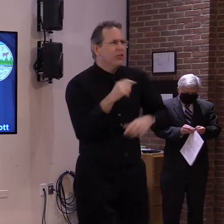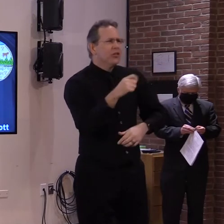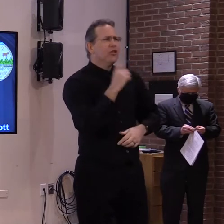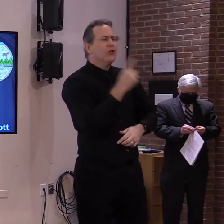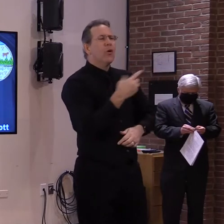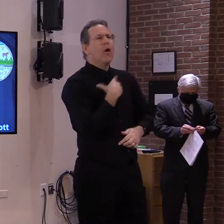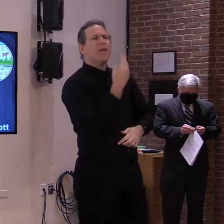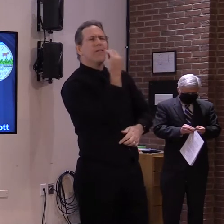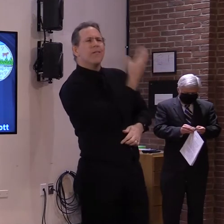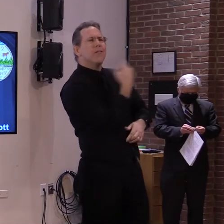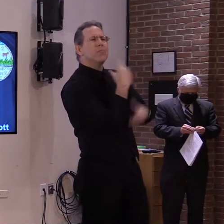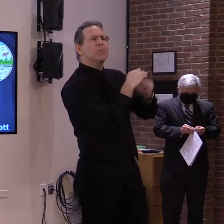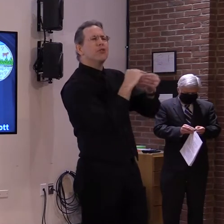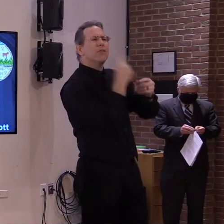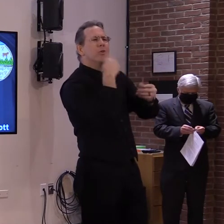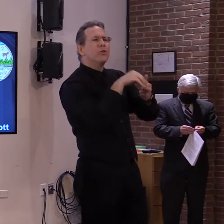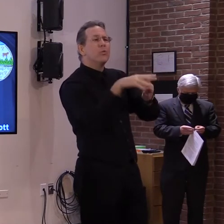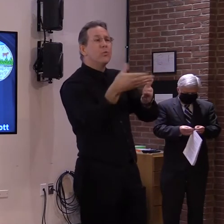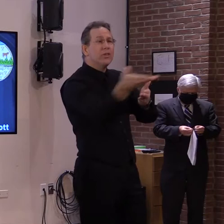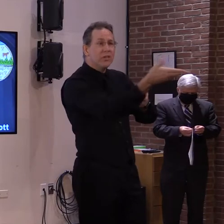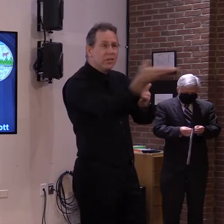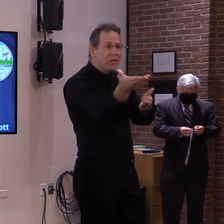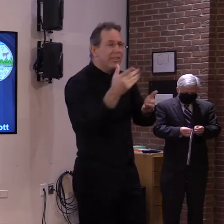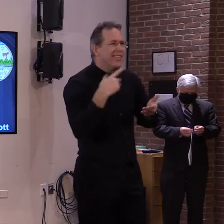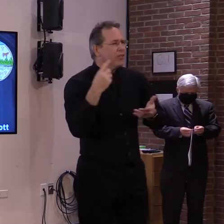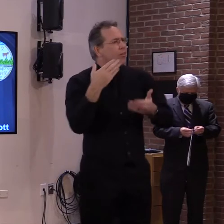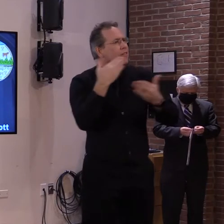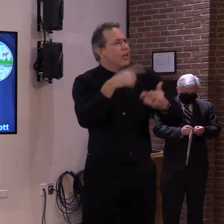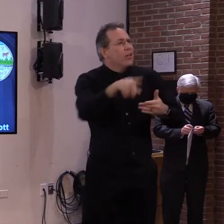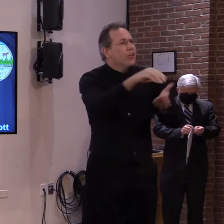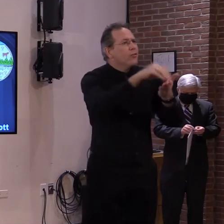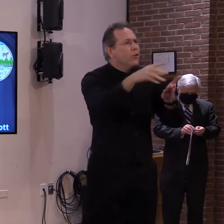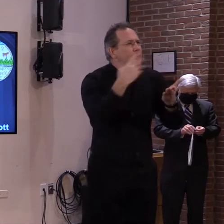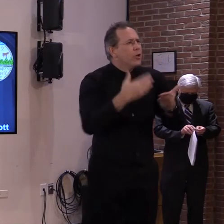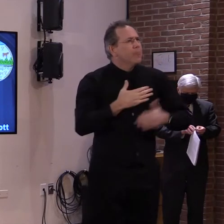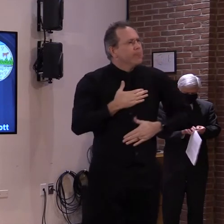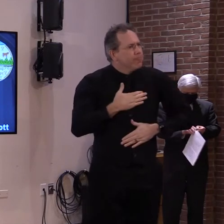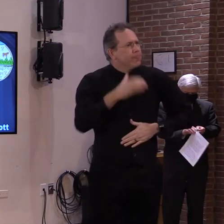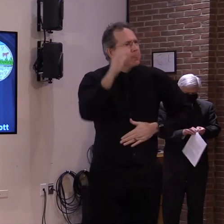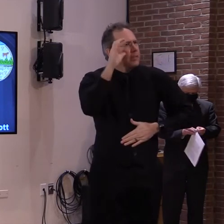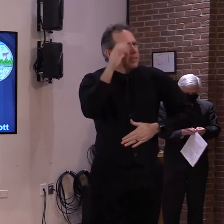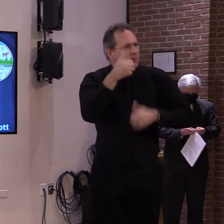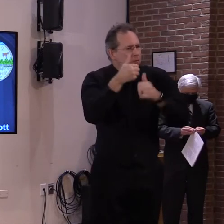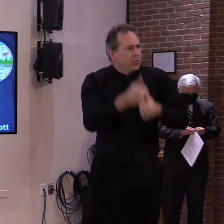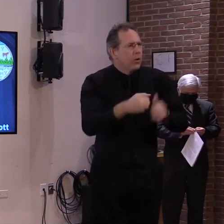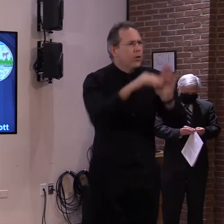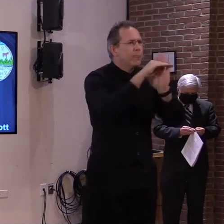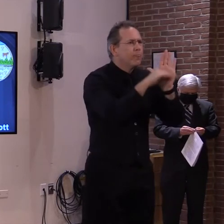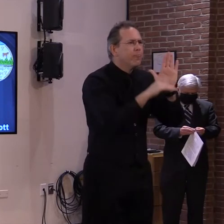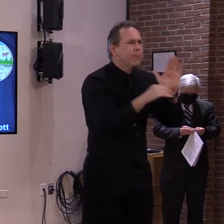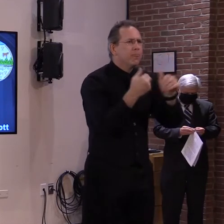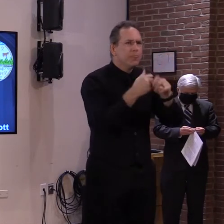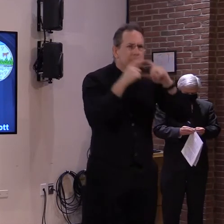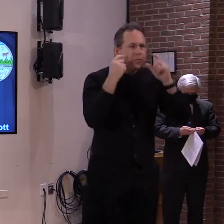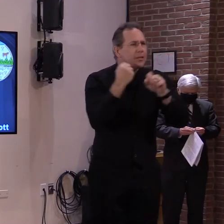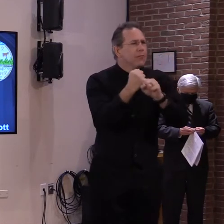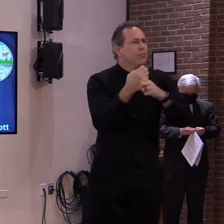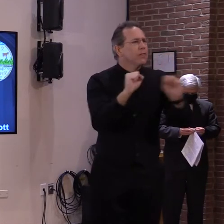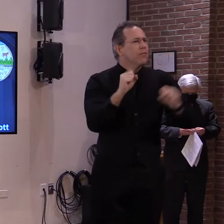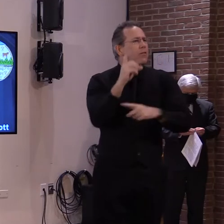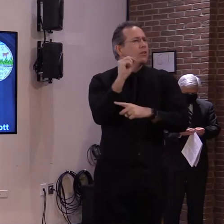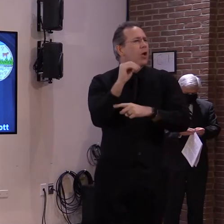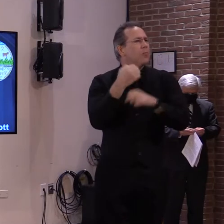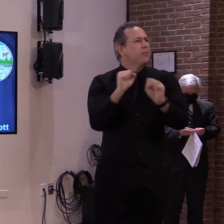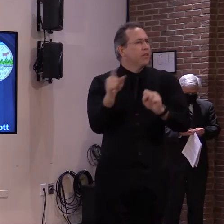and allowing me to feel safe coming to work, even at my age. So I want to thank